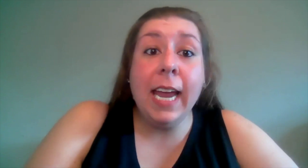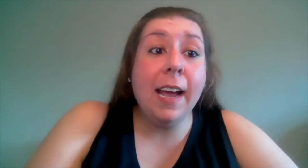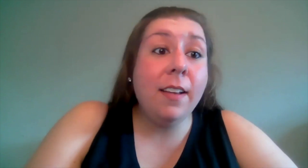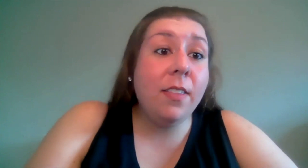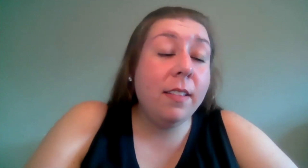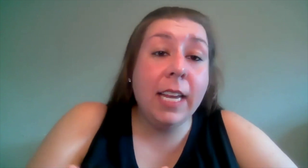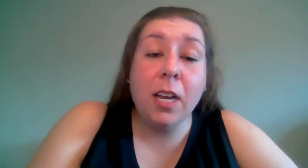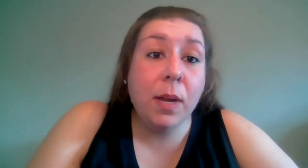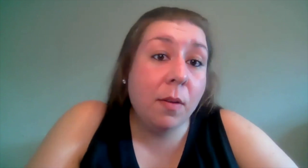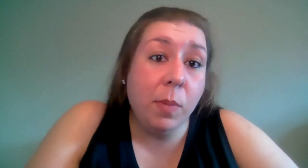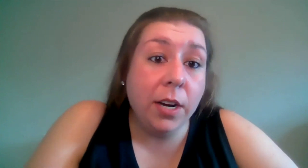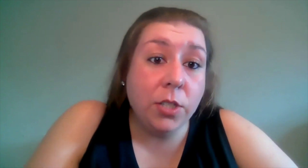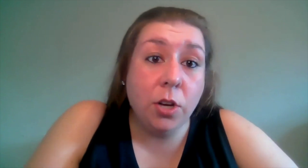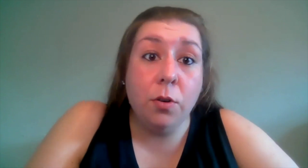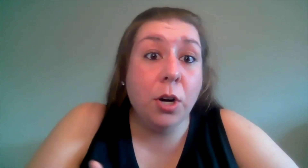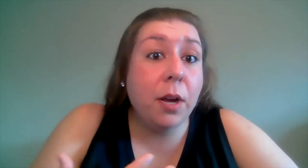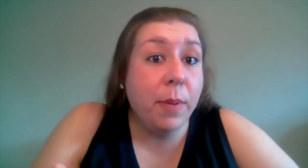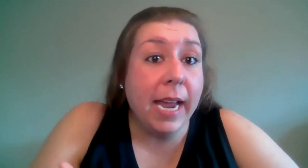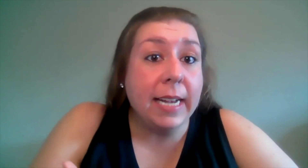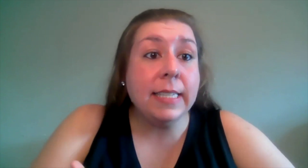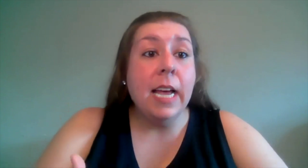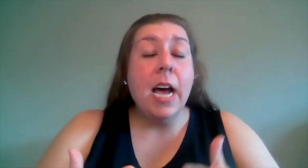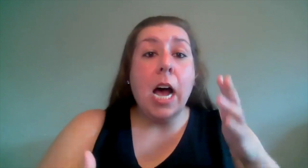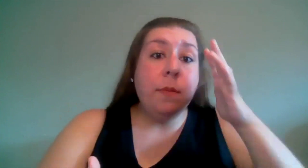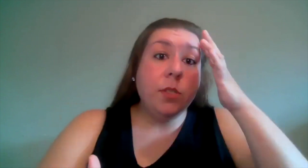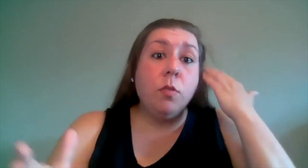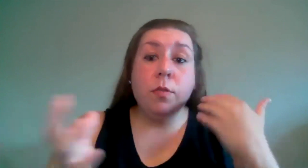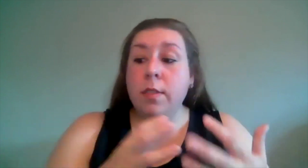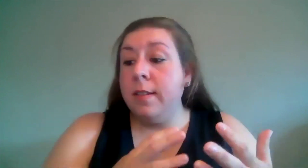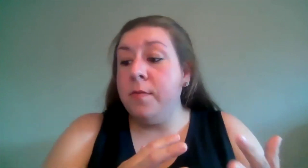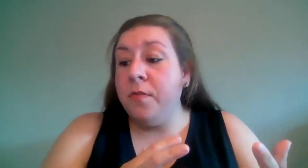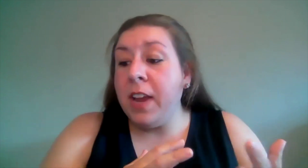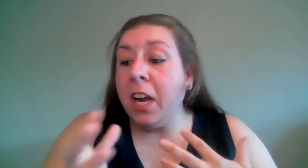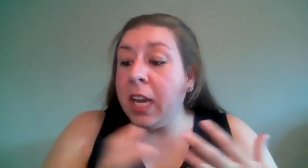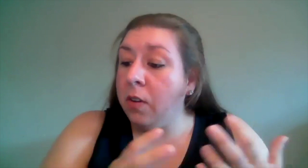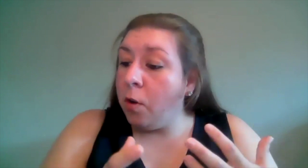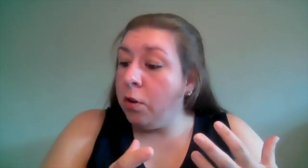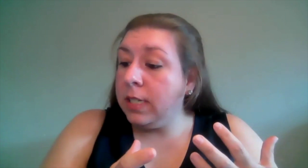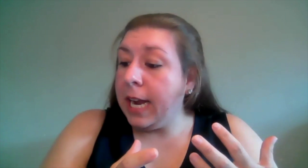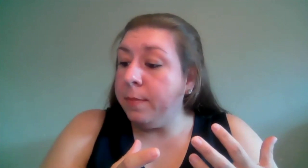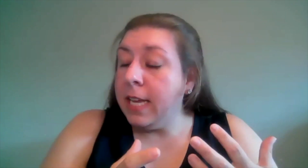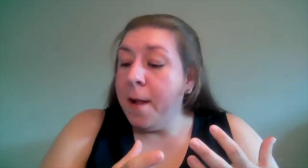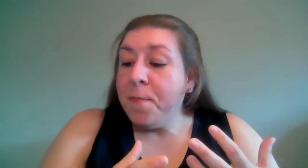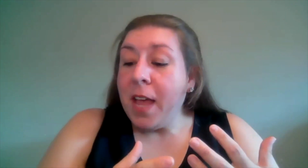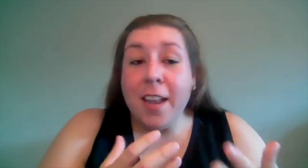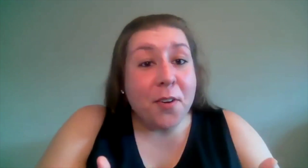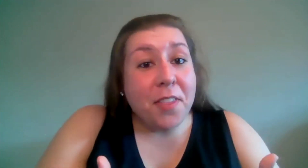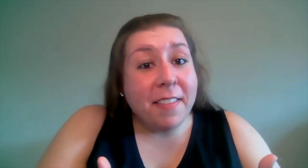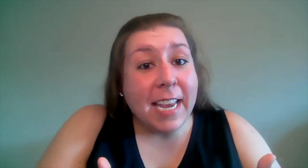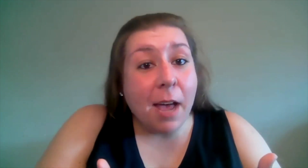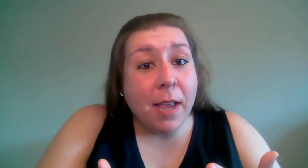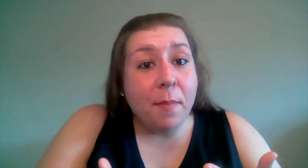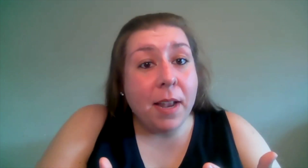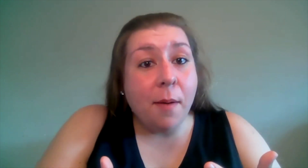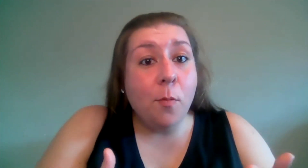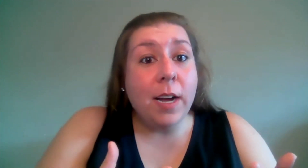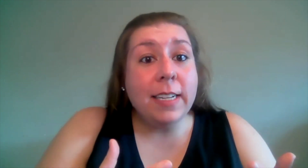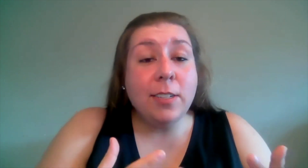can't the lead be a baritone or a bass um so varying vocal types another thing that kept coming up was